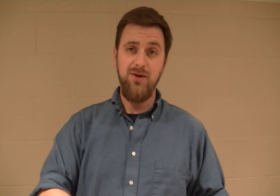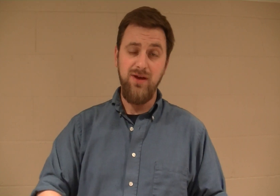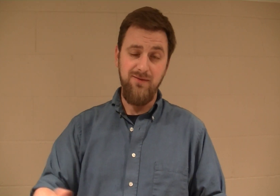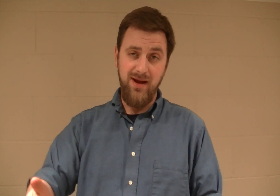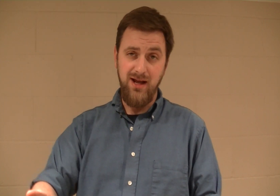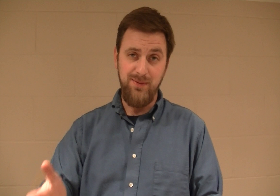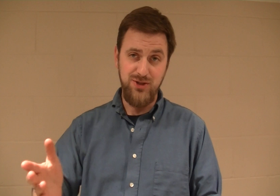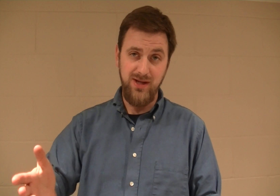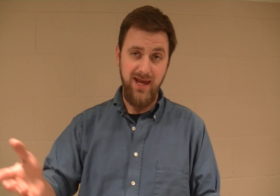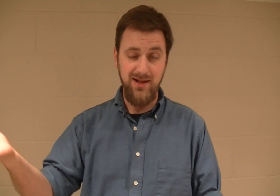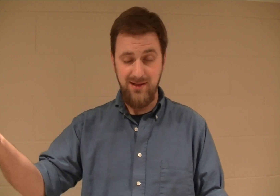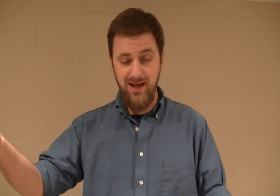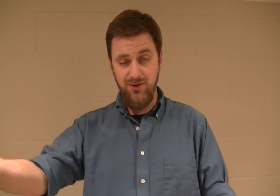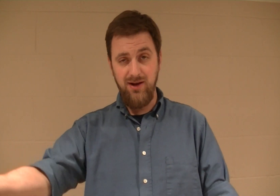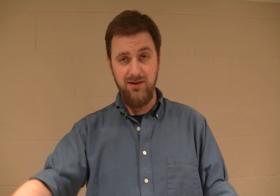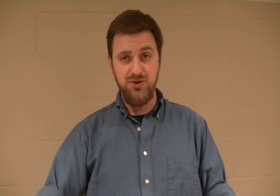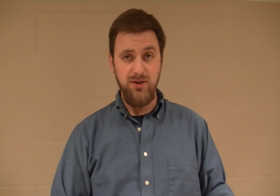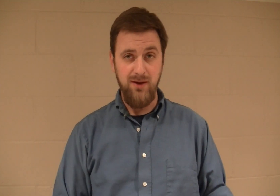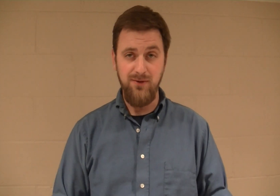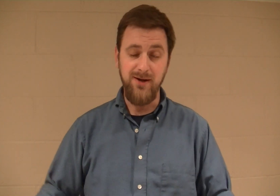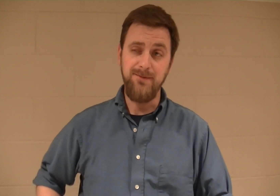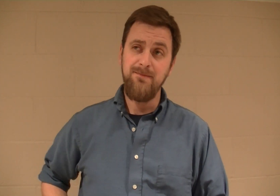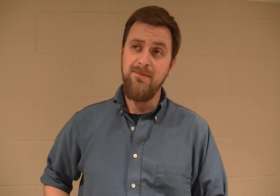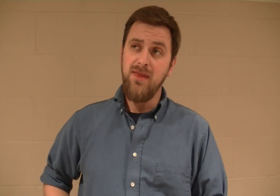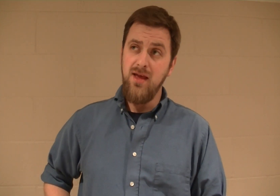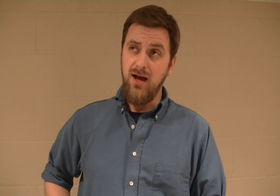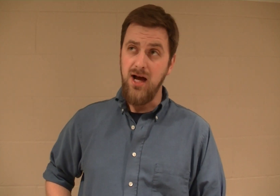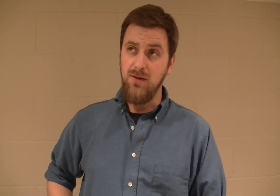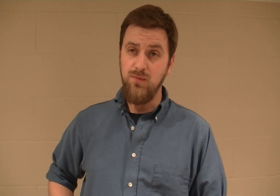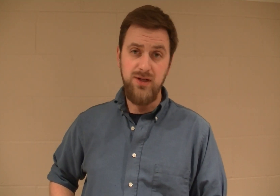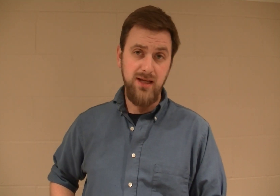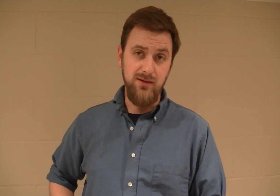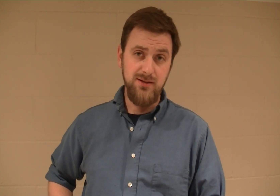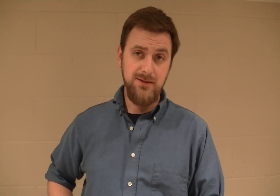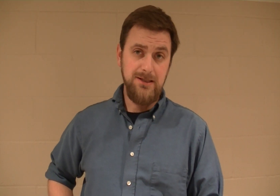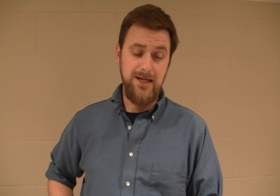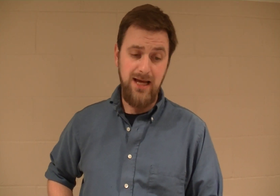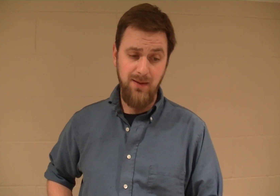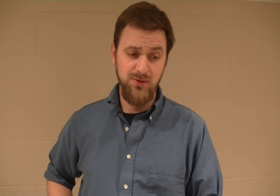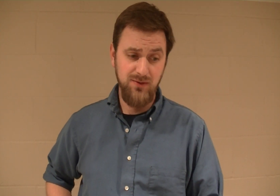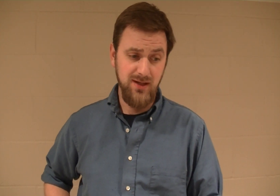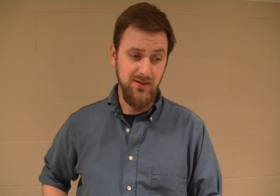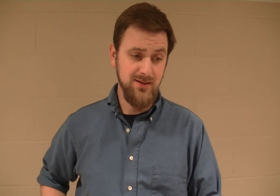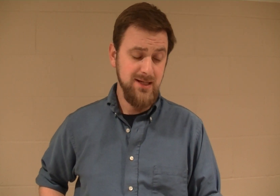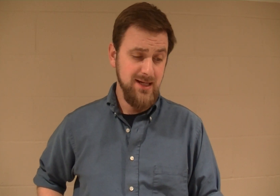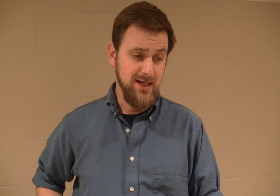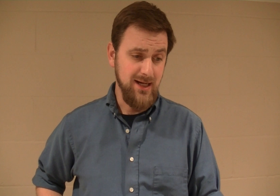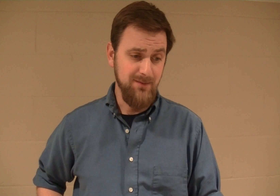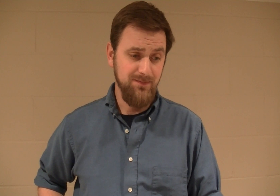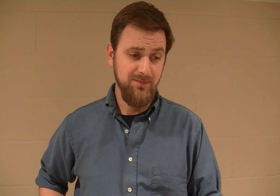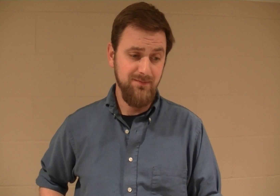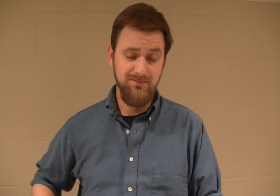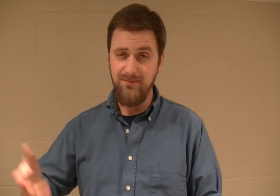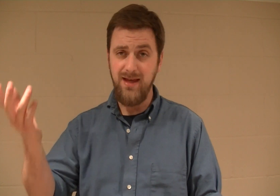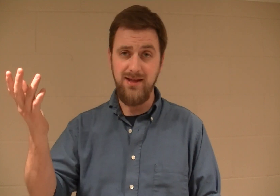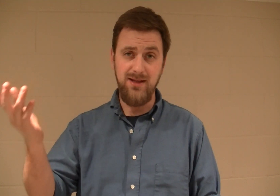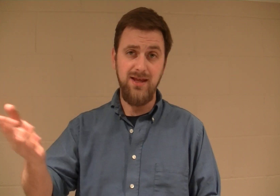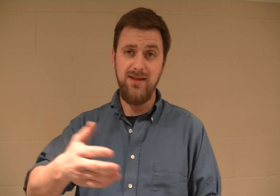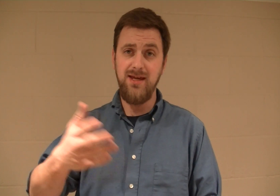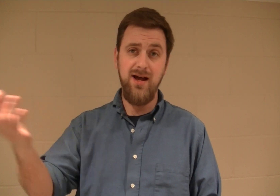we have made up and shook hands, and I don't end up shooting my friend. Ridiculous. Absolutely ridiculous. Like I said, the gun